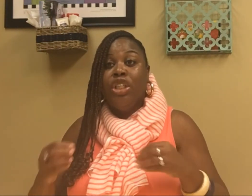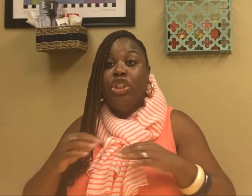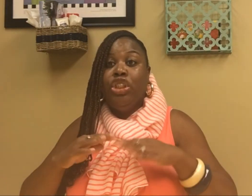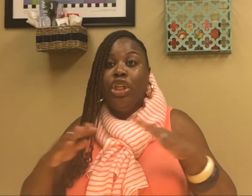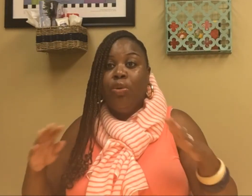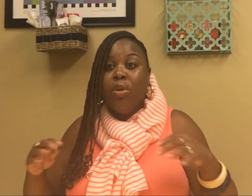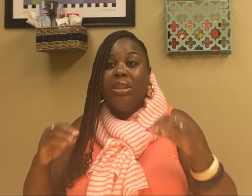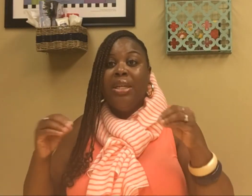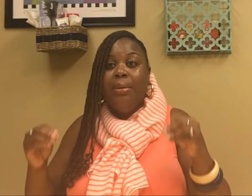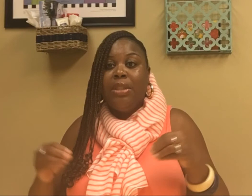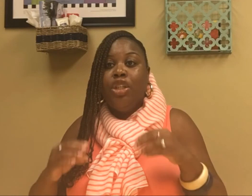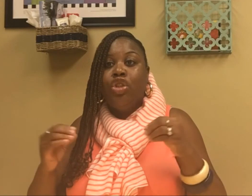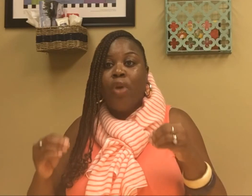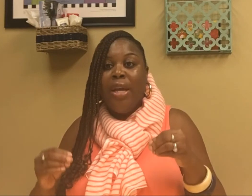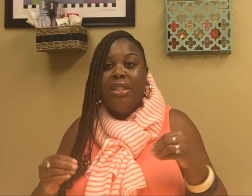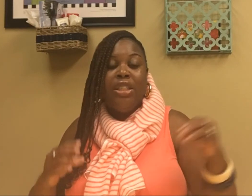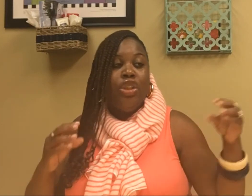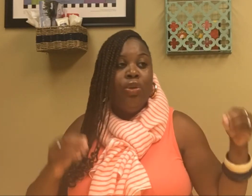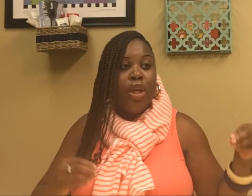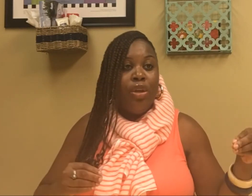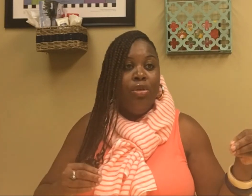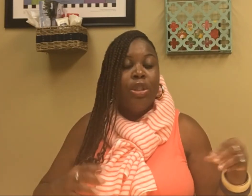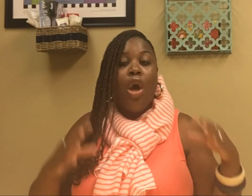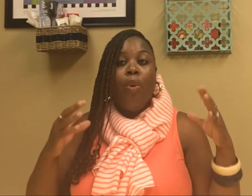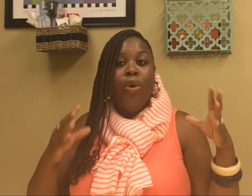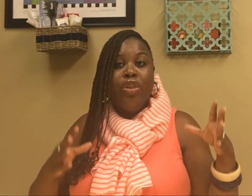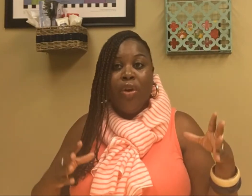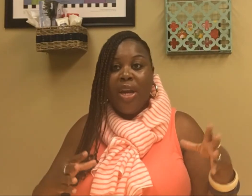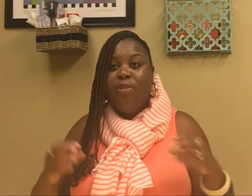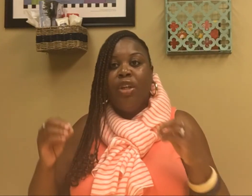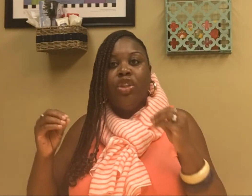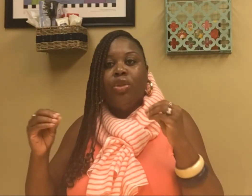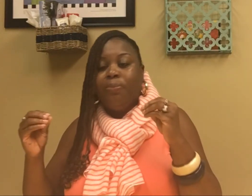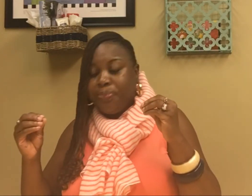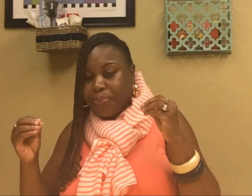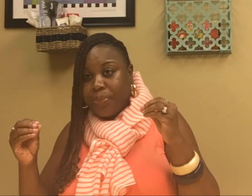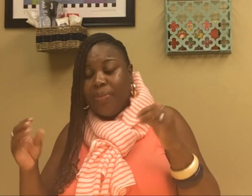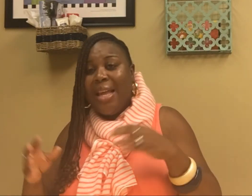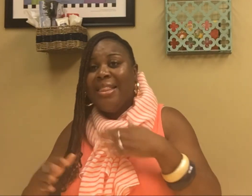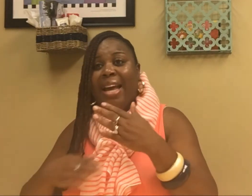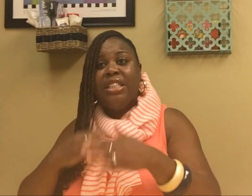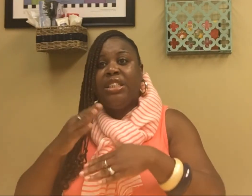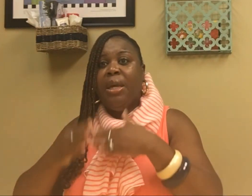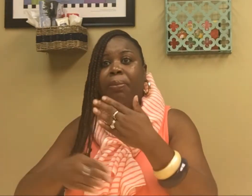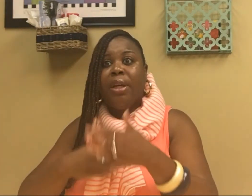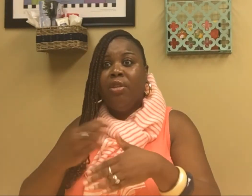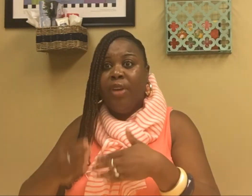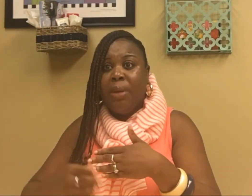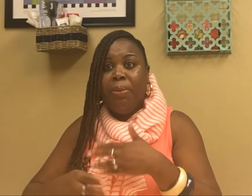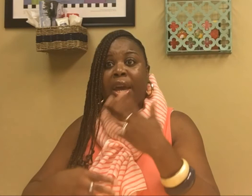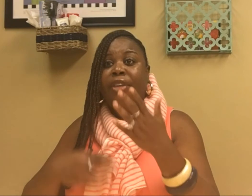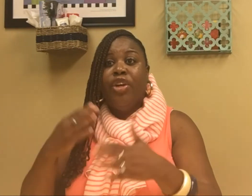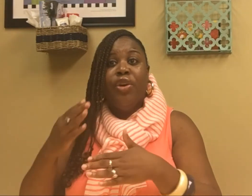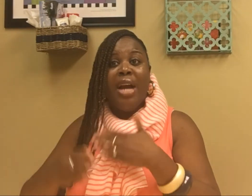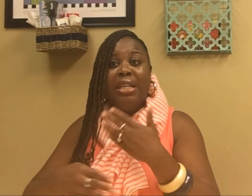just general tips and strategies that you can use with your infant that is typically developing, that you're not